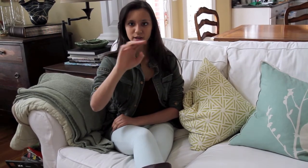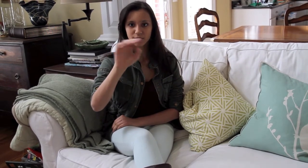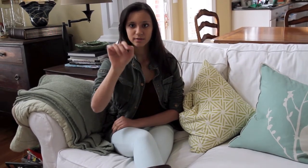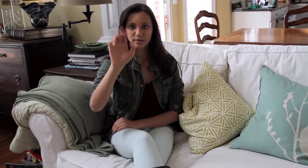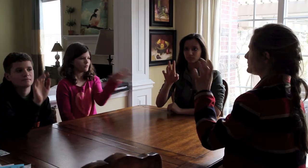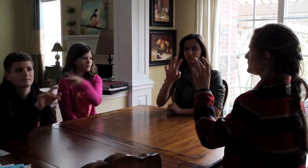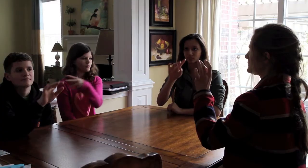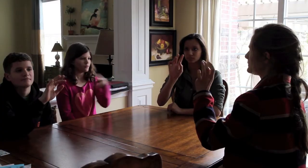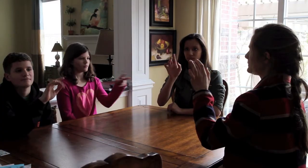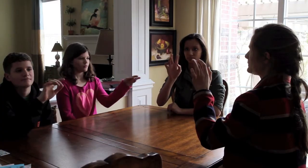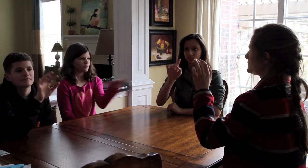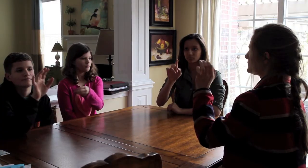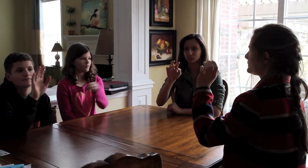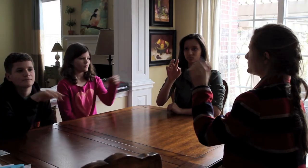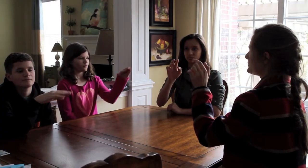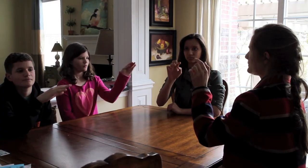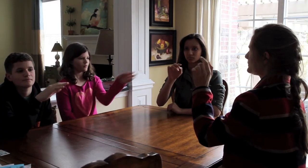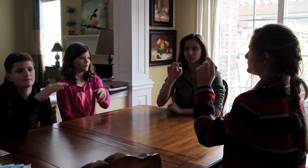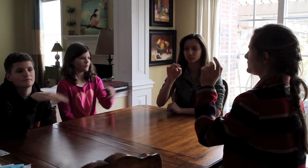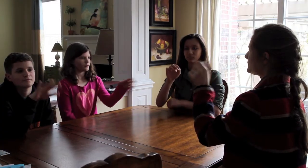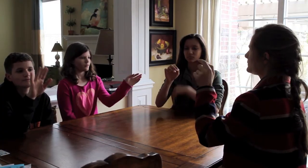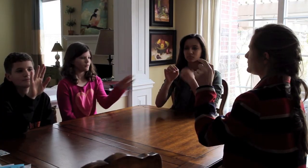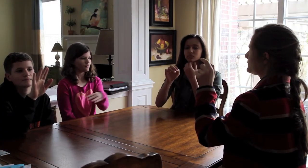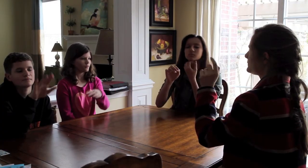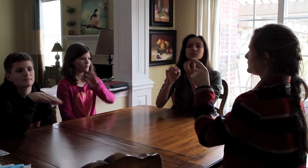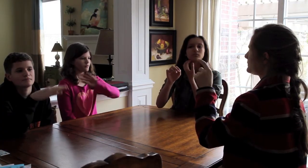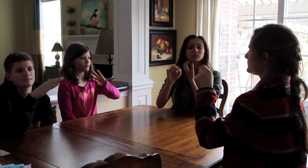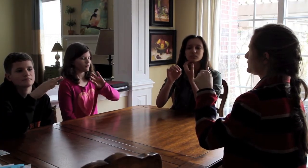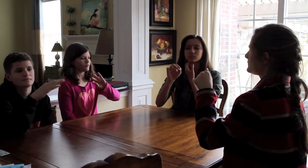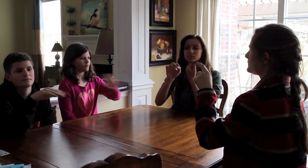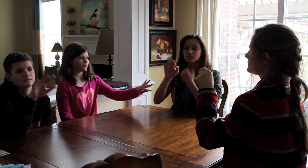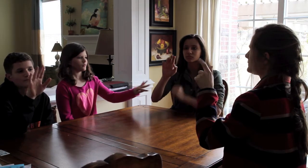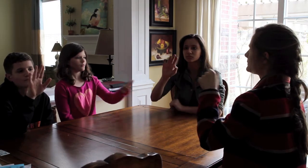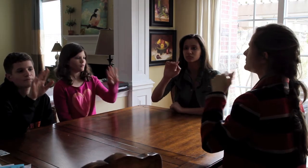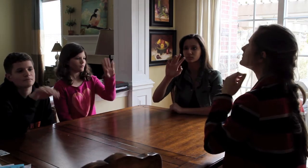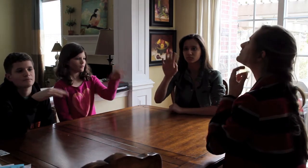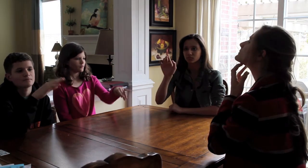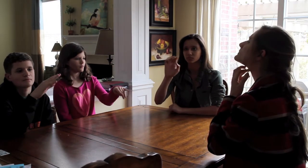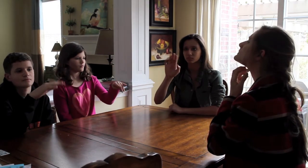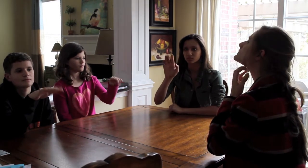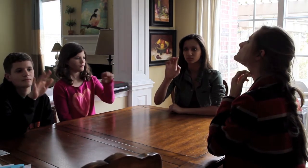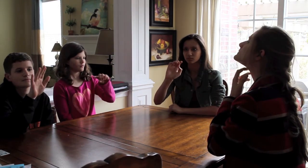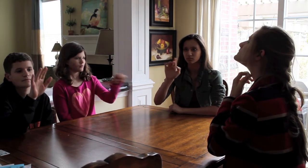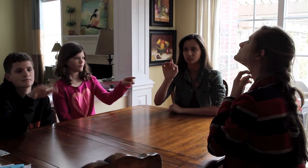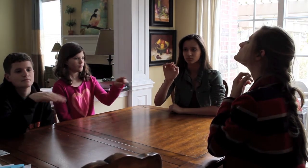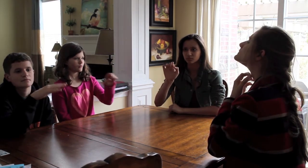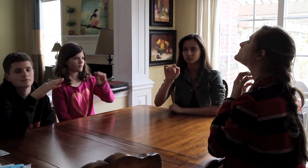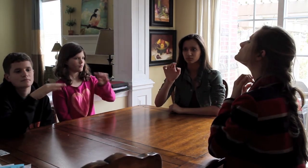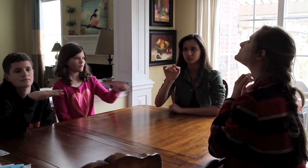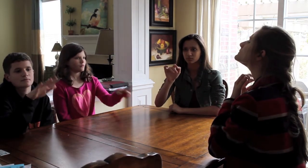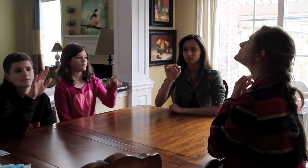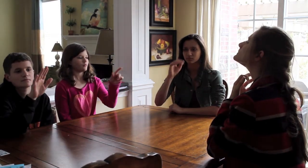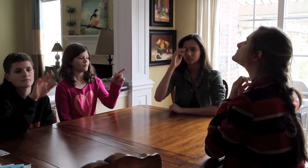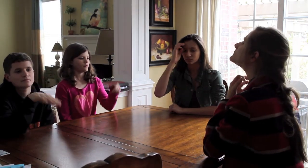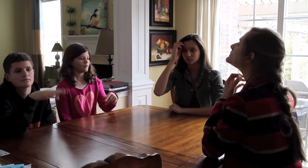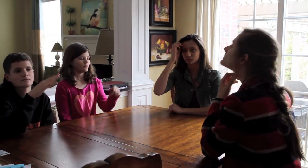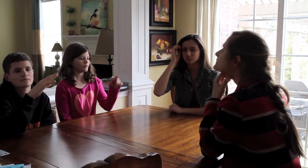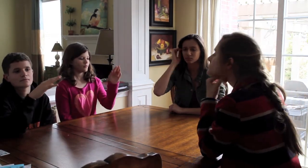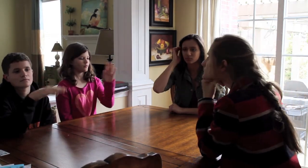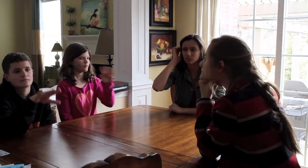Life. Why would you even try face-to-face talking, traveling, reacting, and experiencing when you can have our